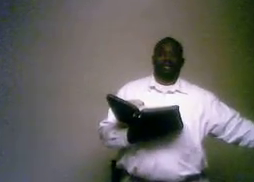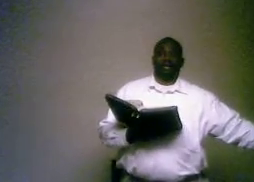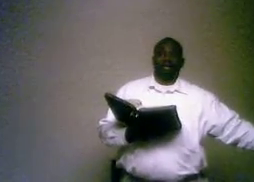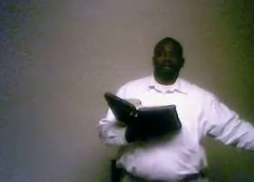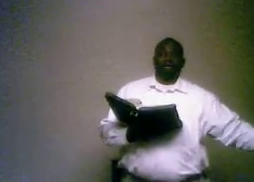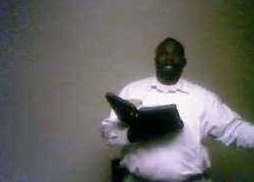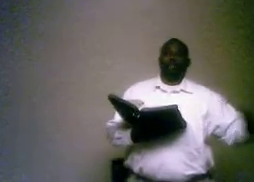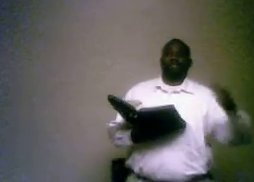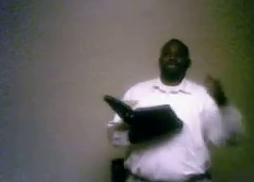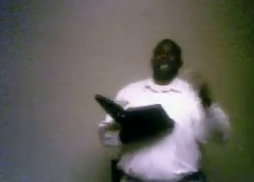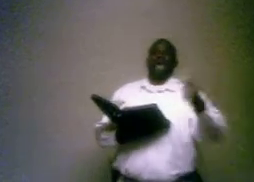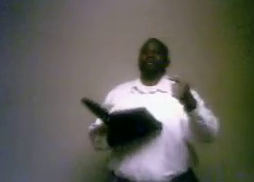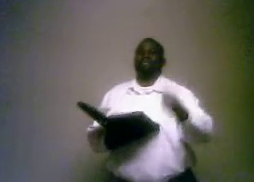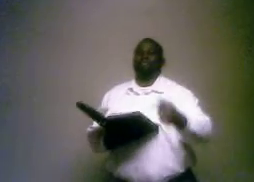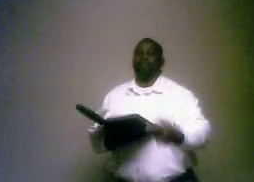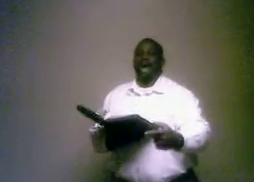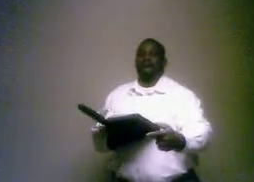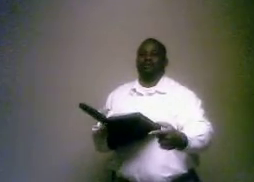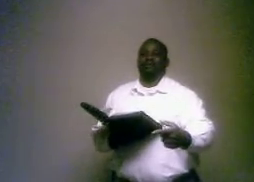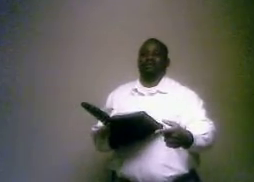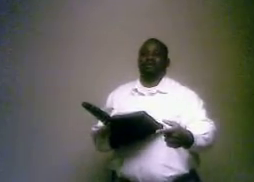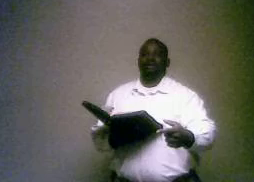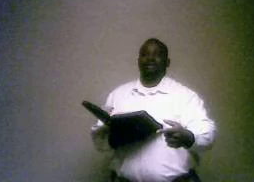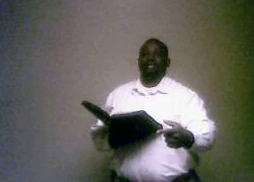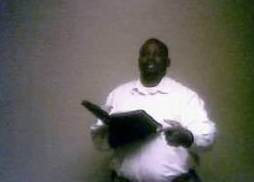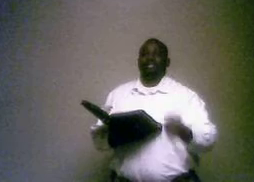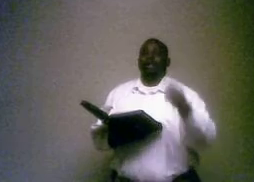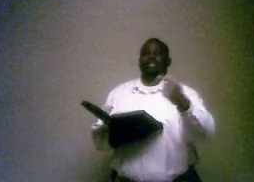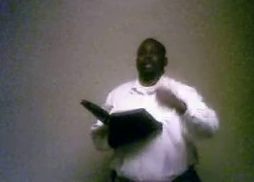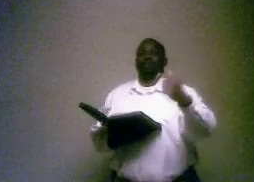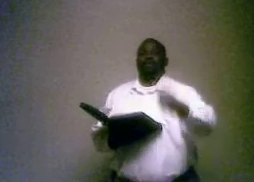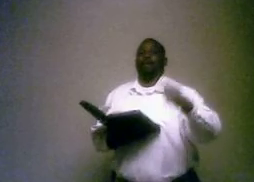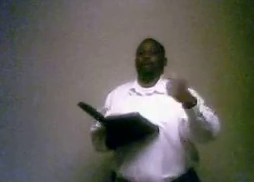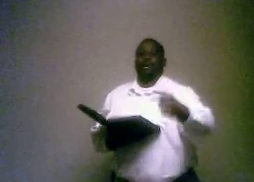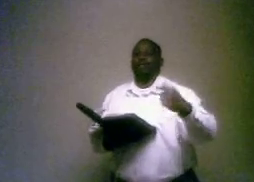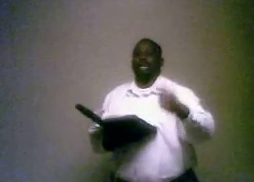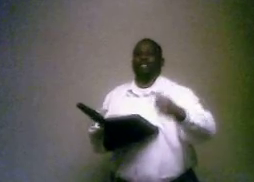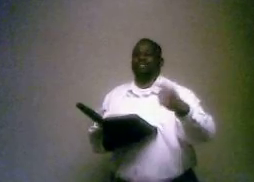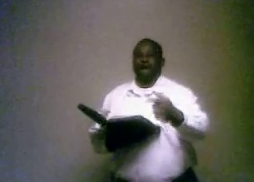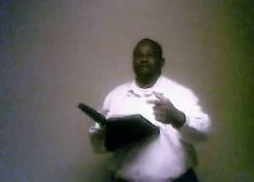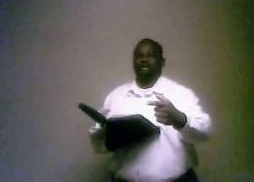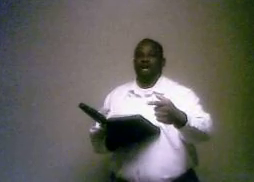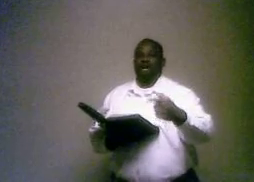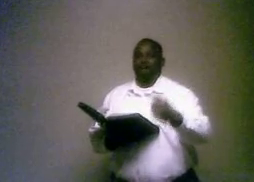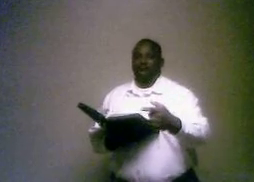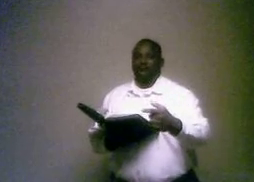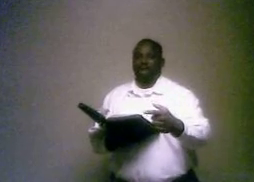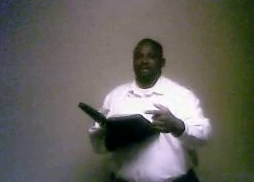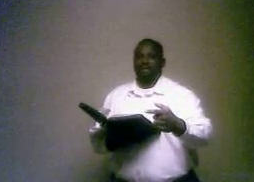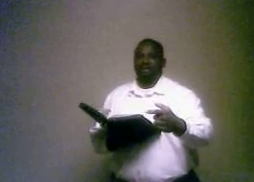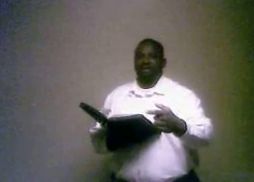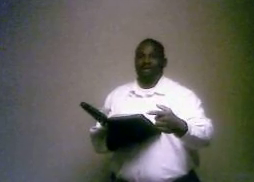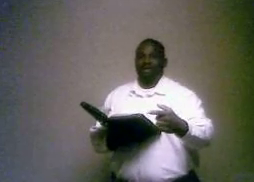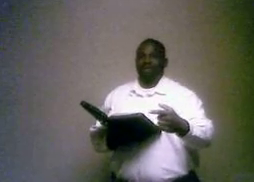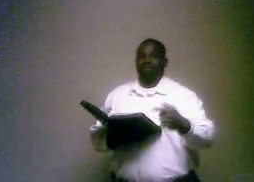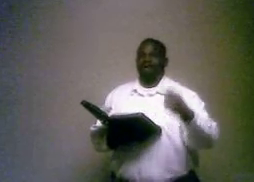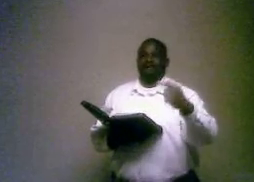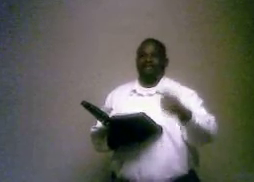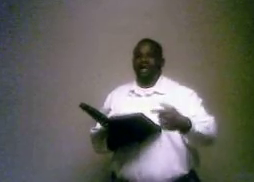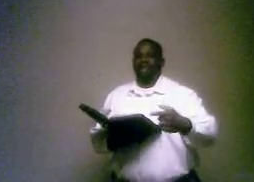but he was establishing the pattern which he was going to build his church upon, upon the confession